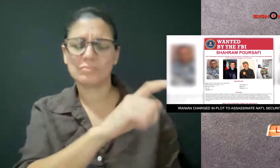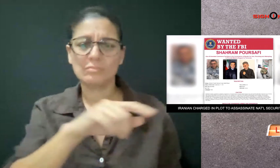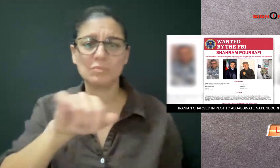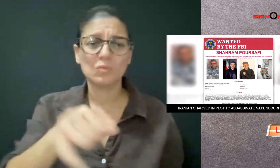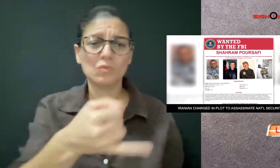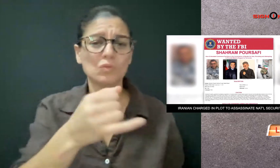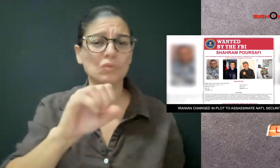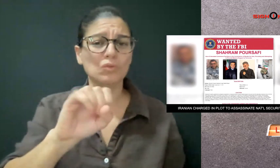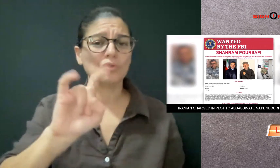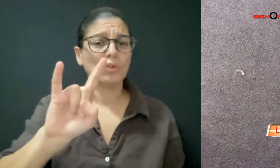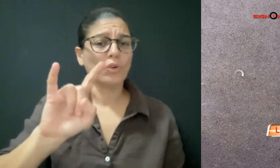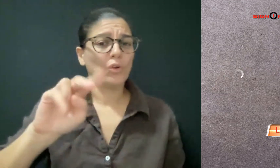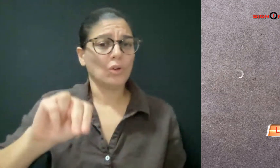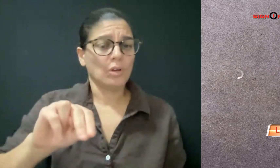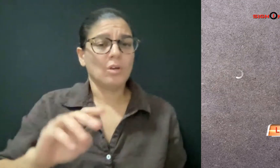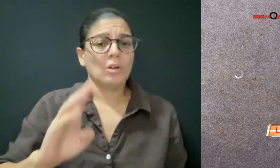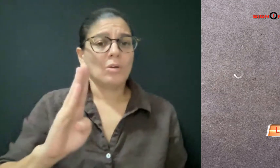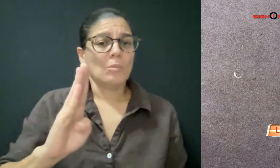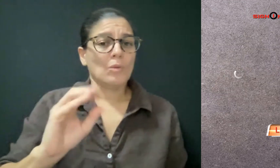Security Advisor John Bolton.